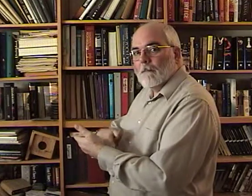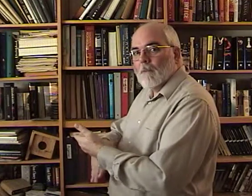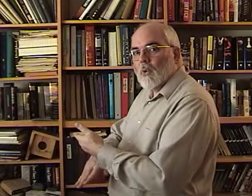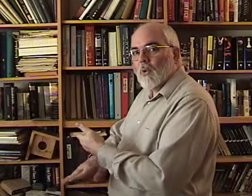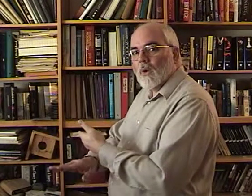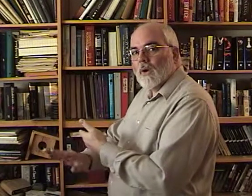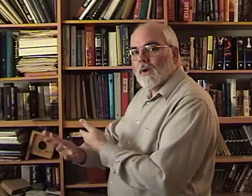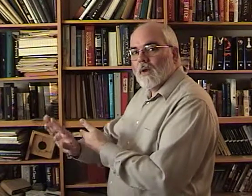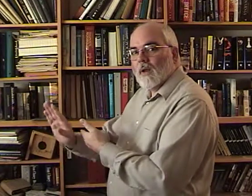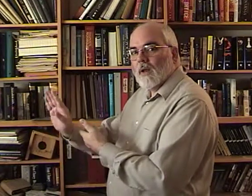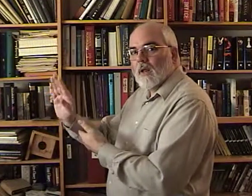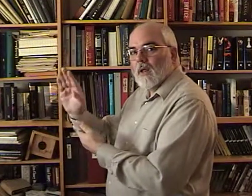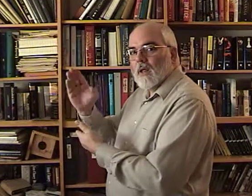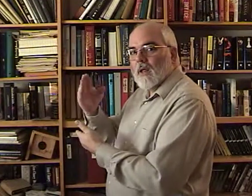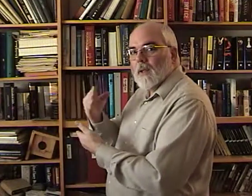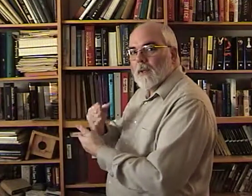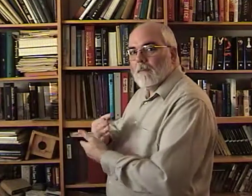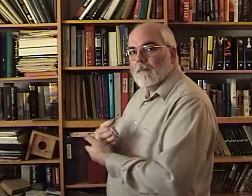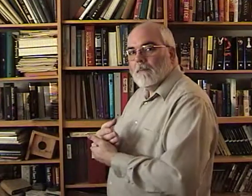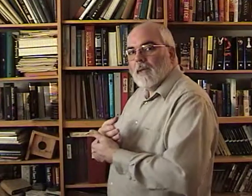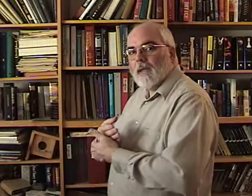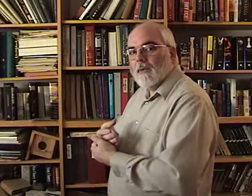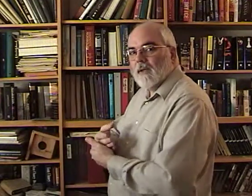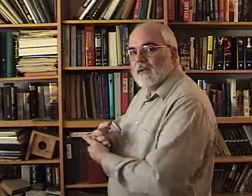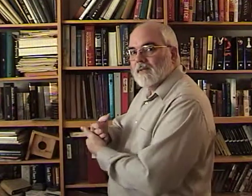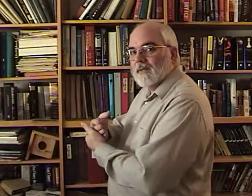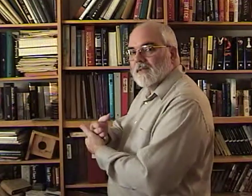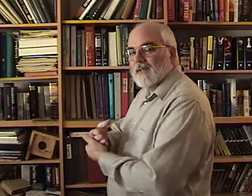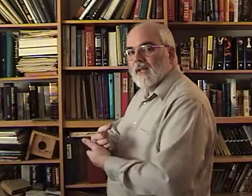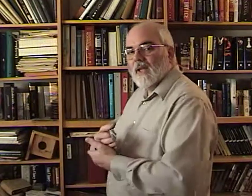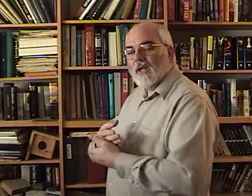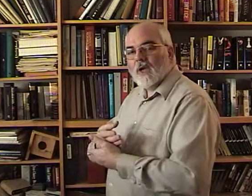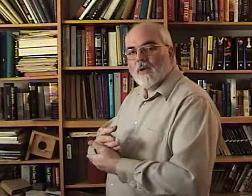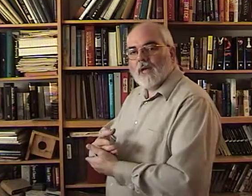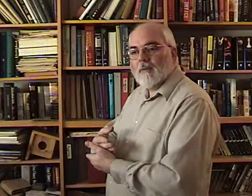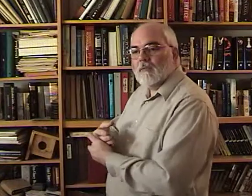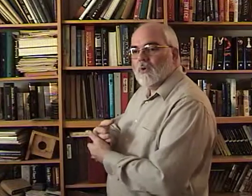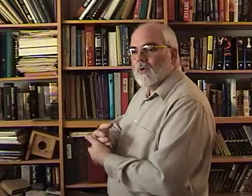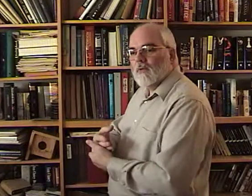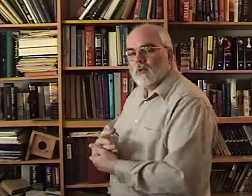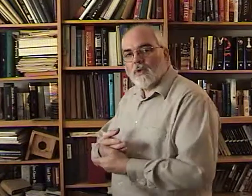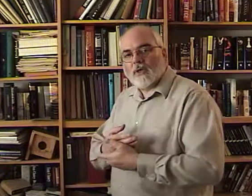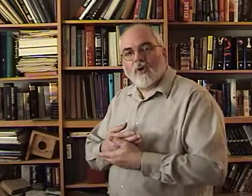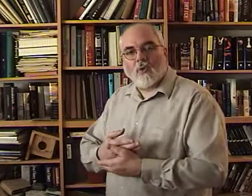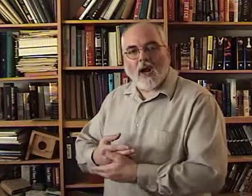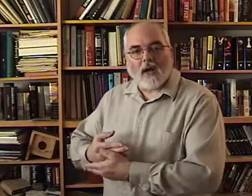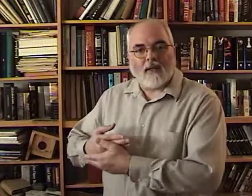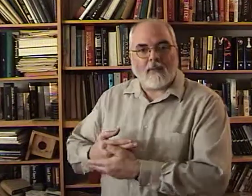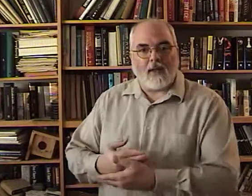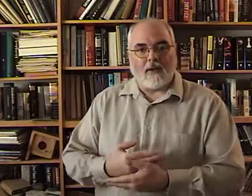Born. Baby. Baby. The only time it moved is when we started rocking the baby.